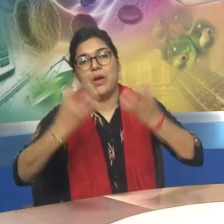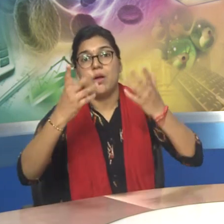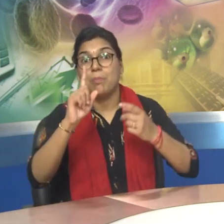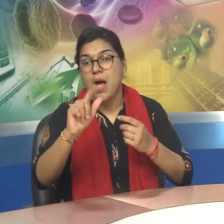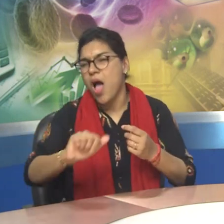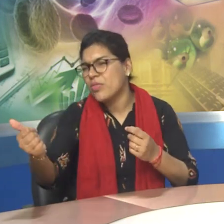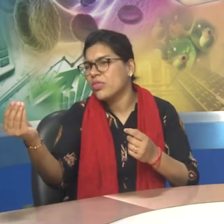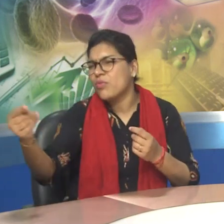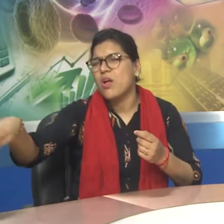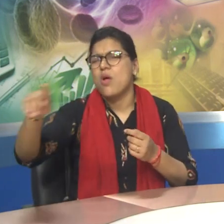others.